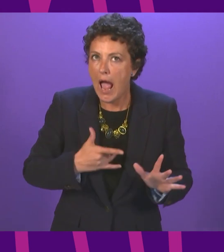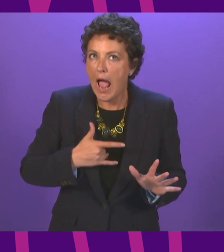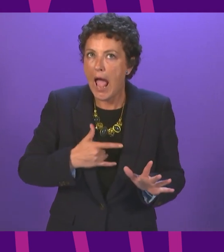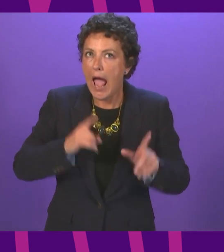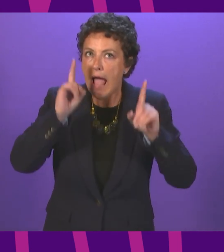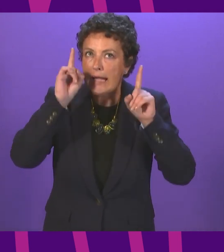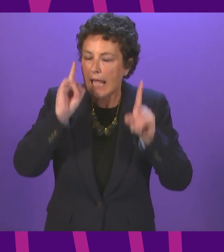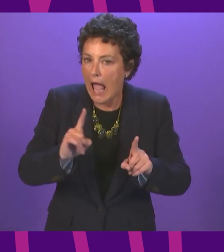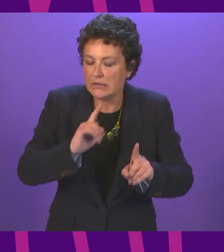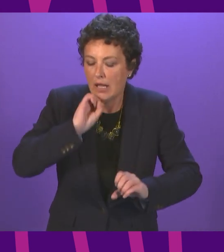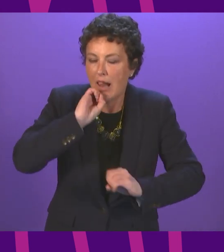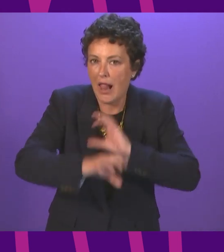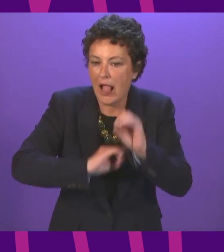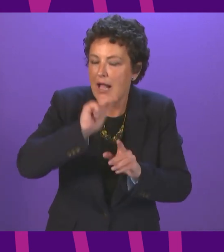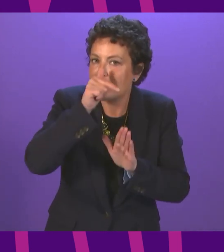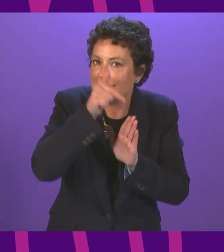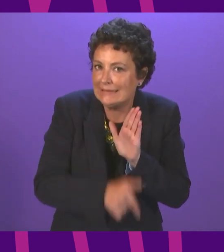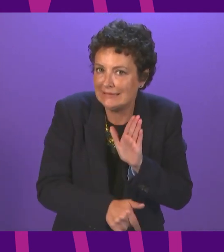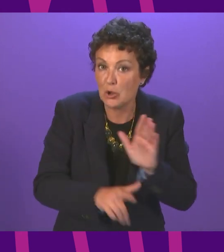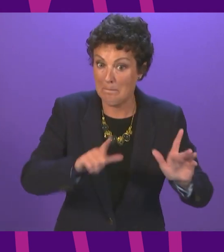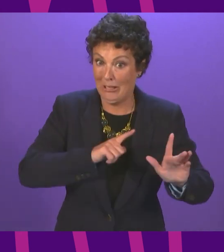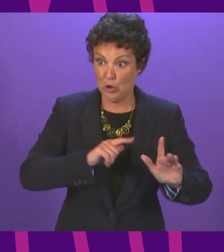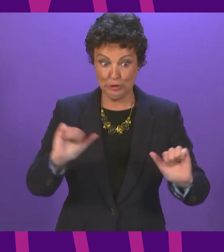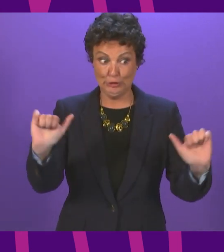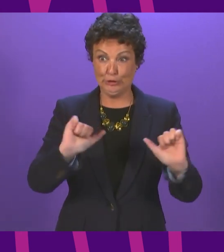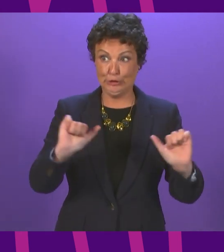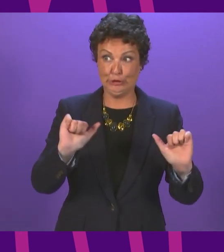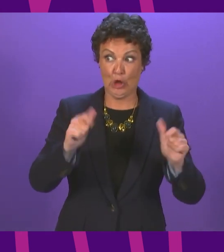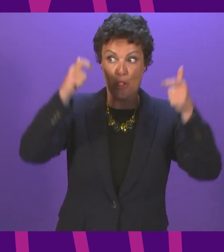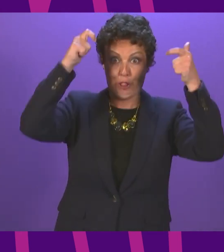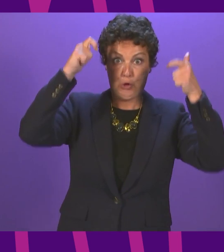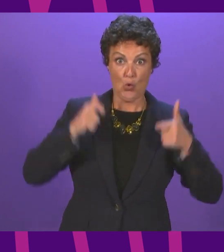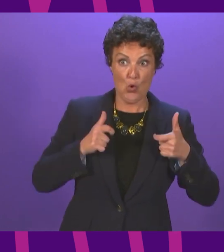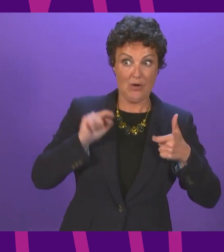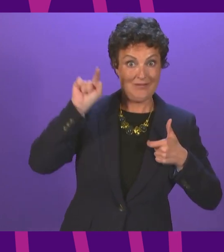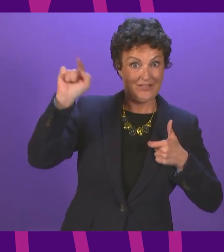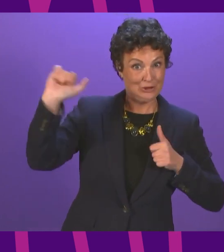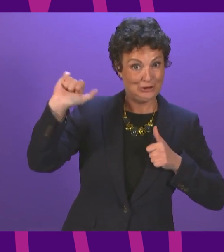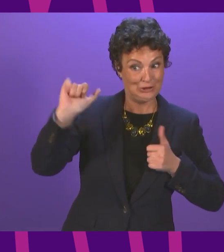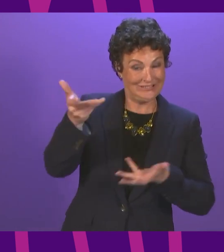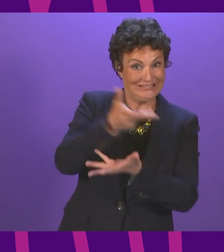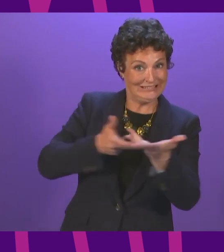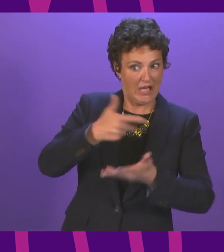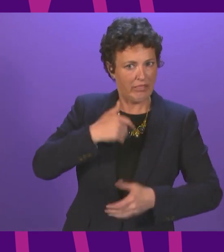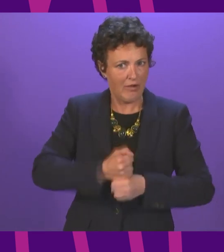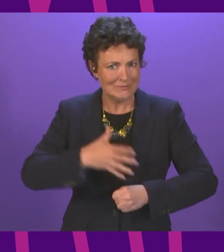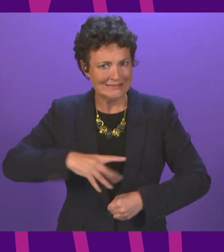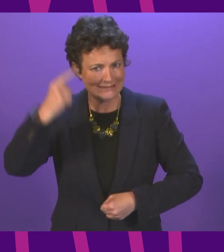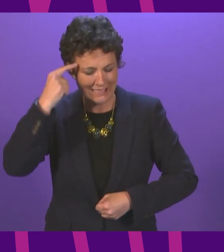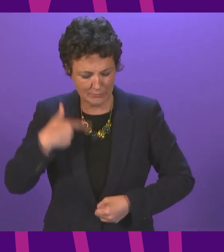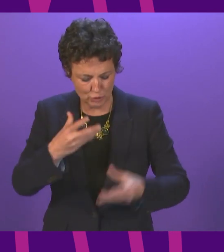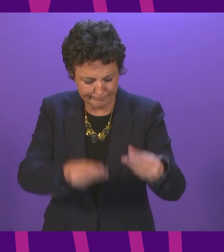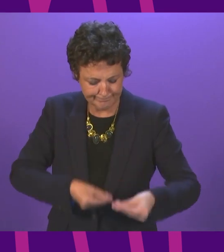rush to give too detailed an answer to this because obviously with a judgment from a court, the government wants to take time to consider that and to consider the implications